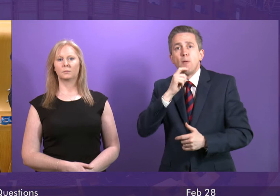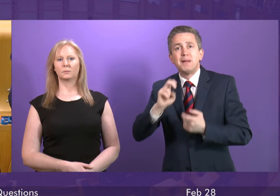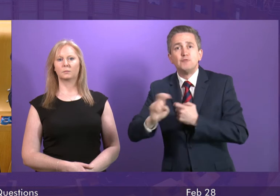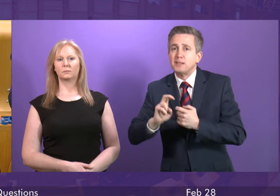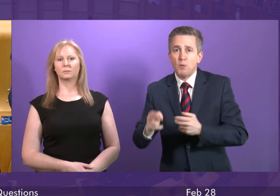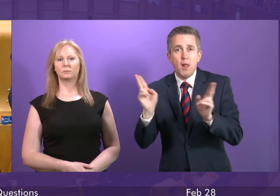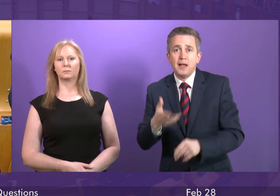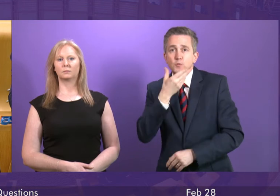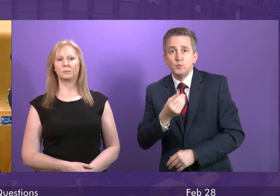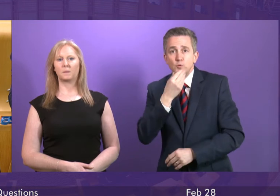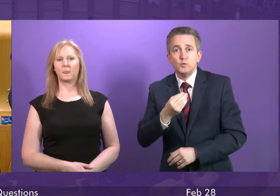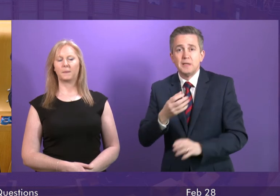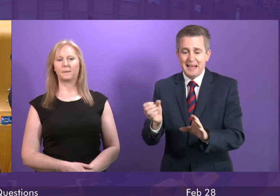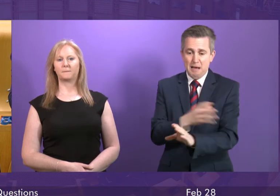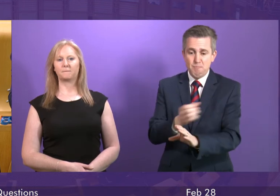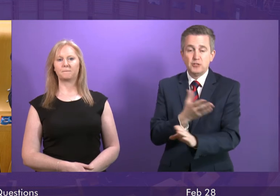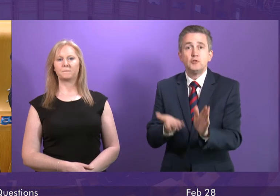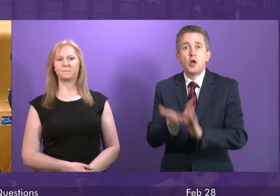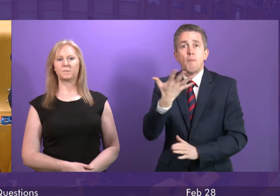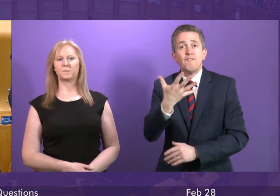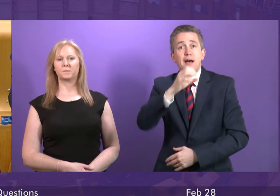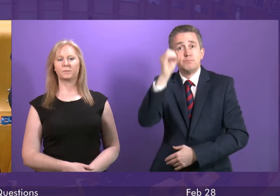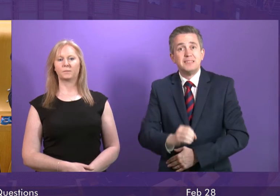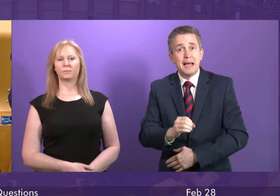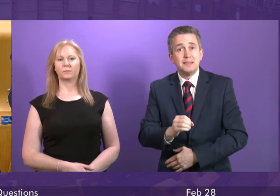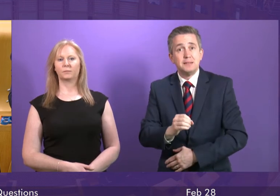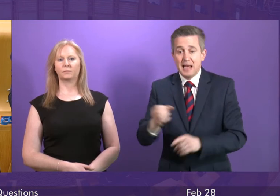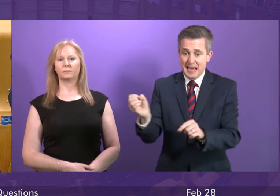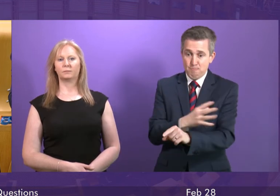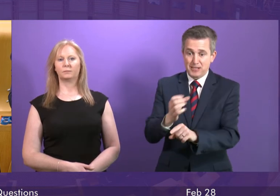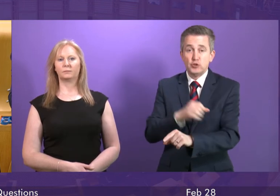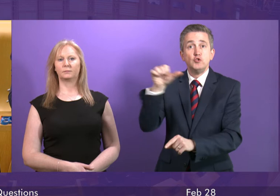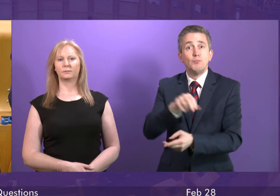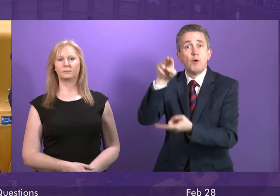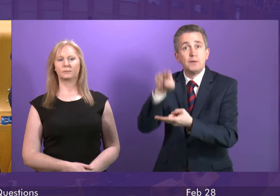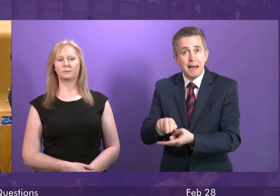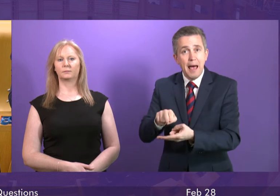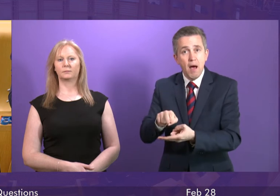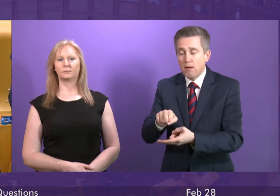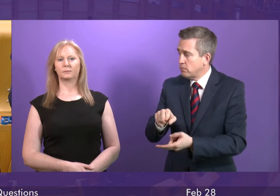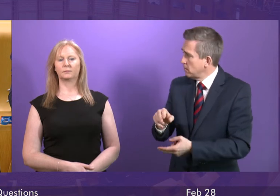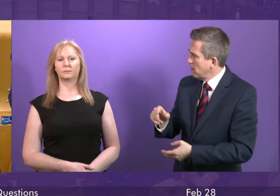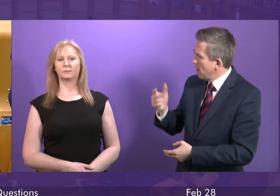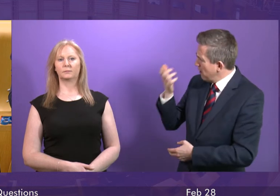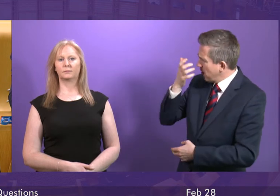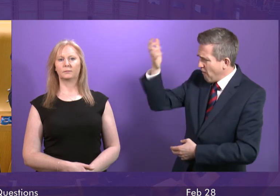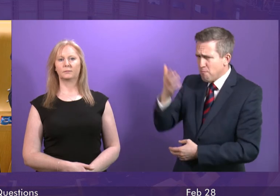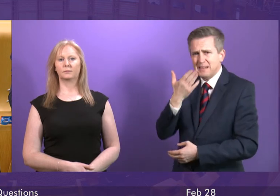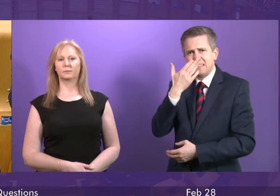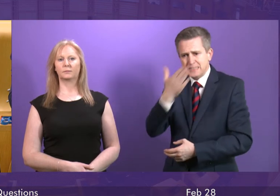5% in the last five years when they should be going down. What is the Government getting wrong on transport and what is it going